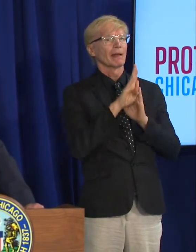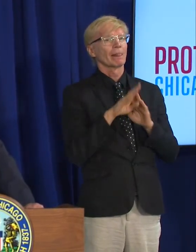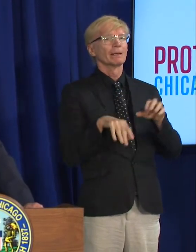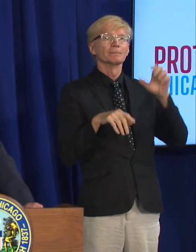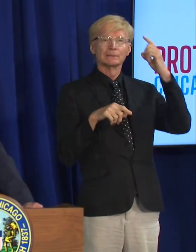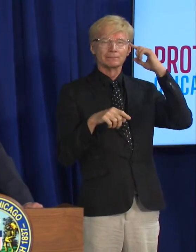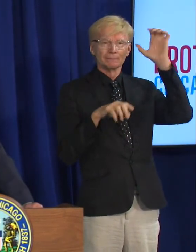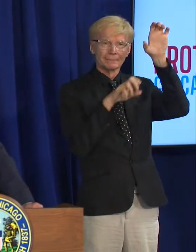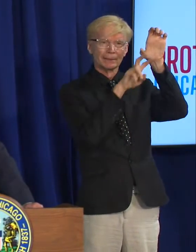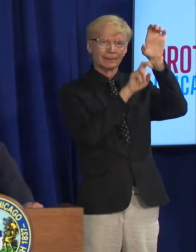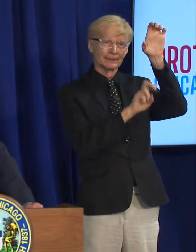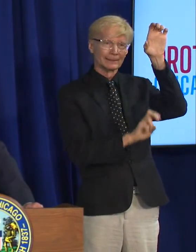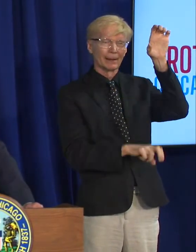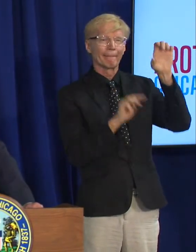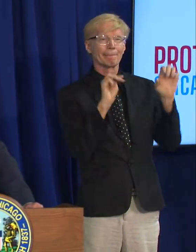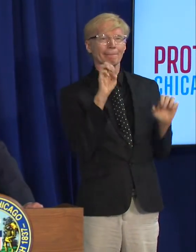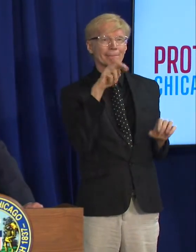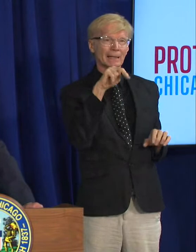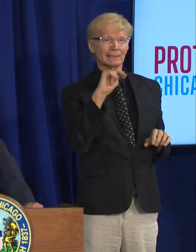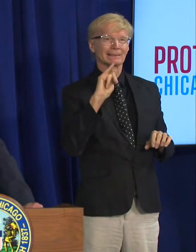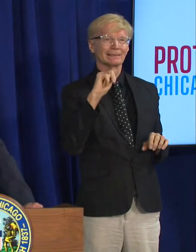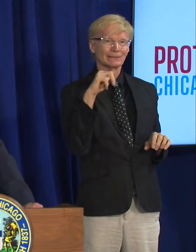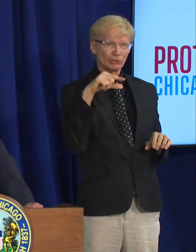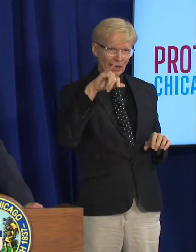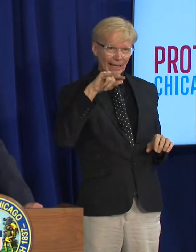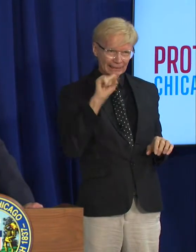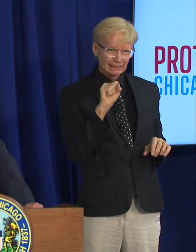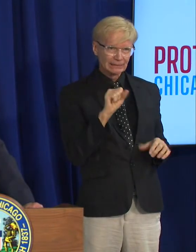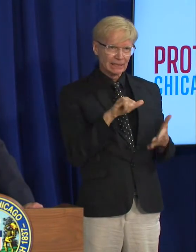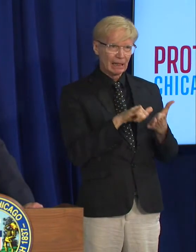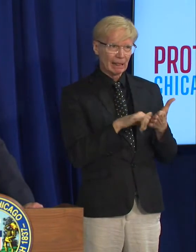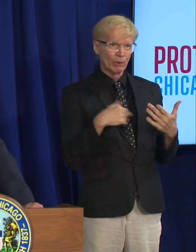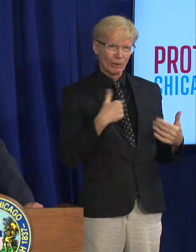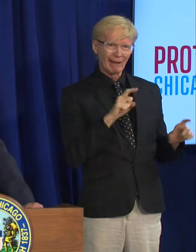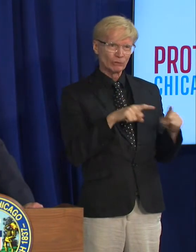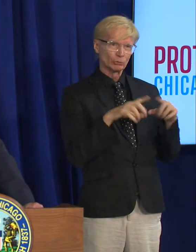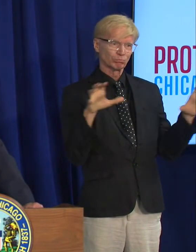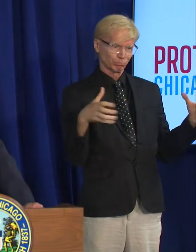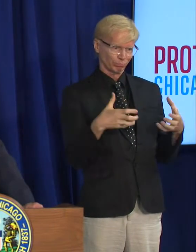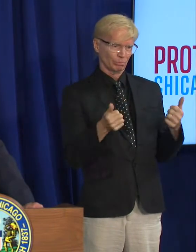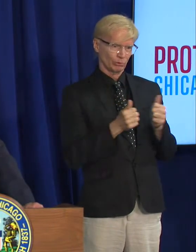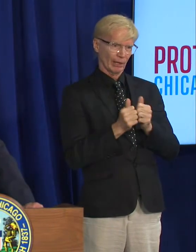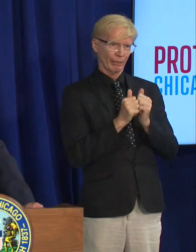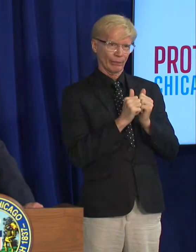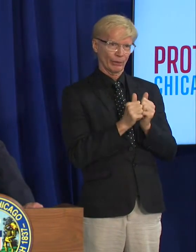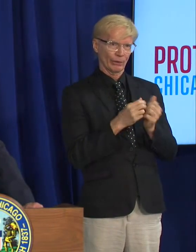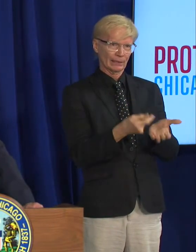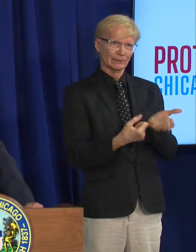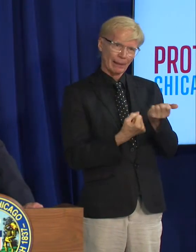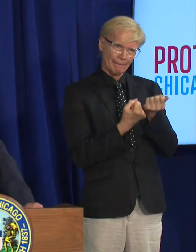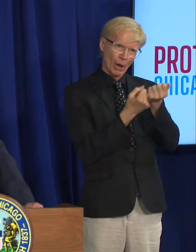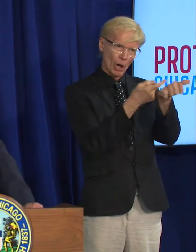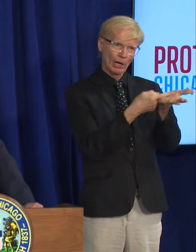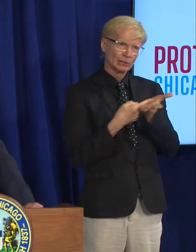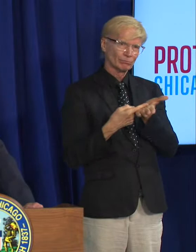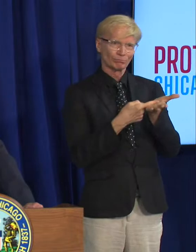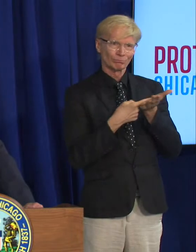have got to come together as was mentioned today and to support each other